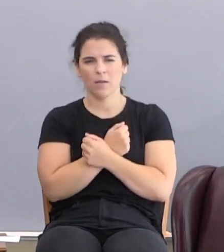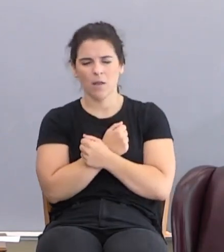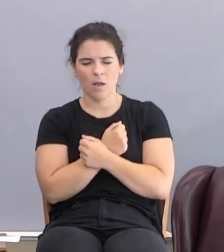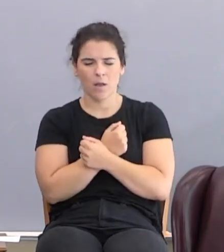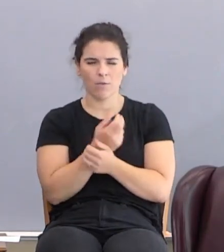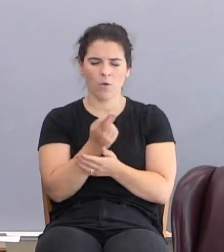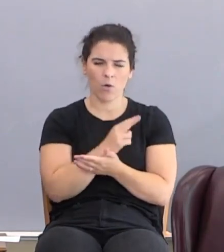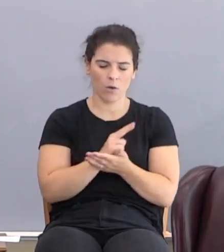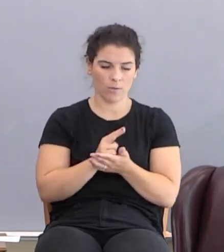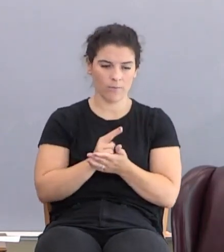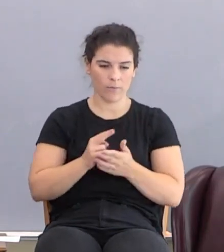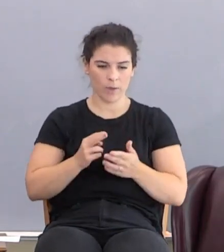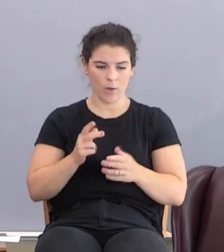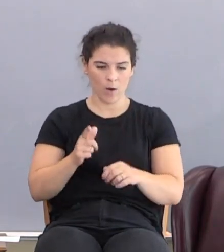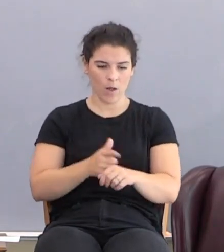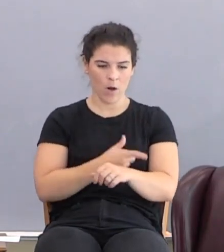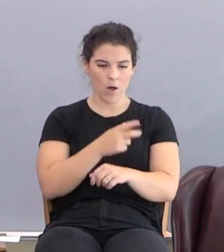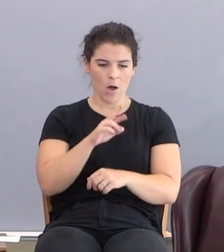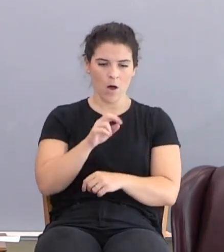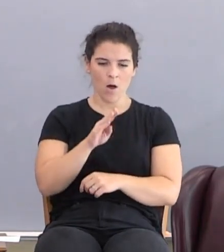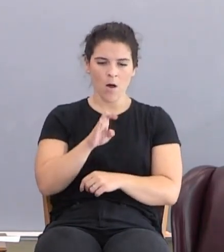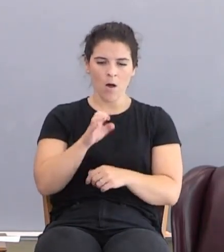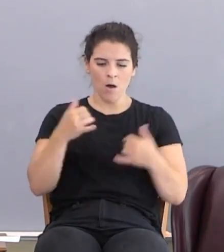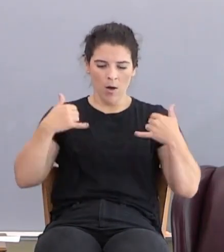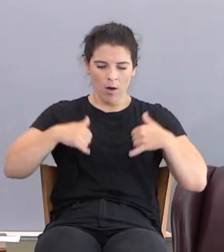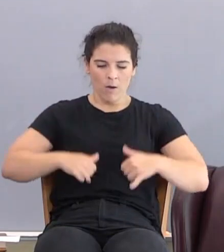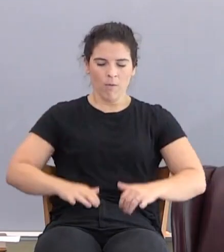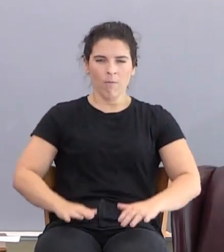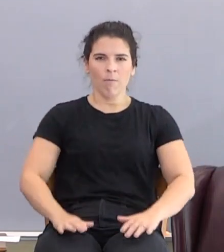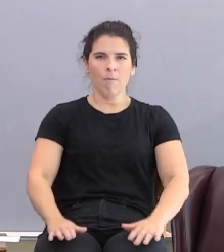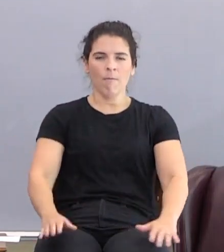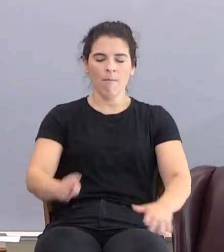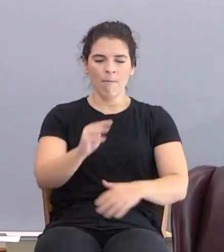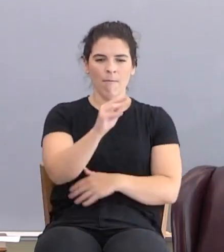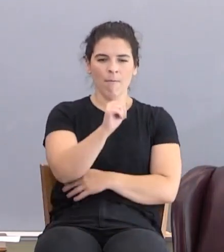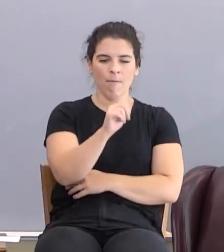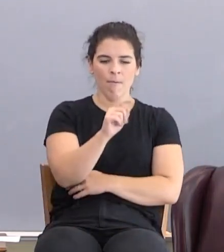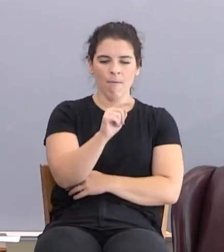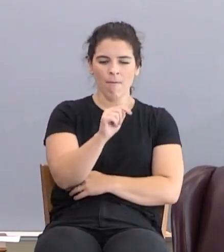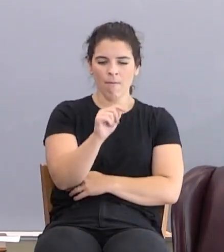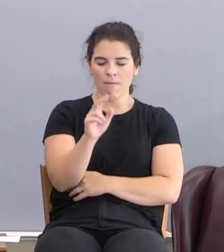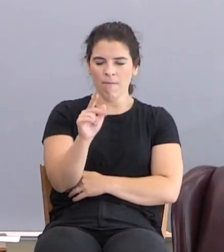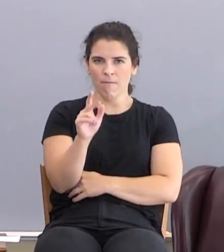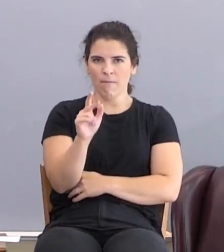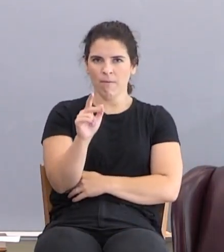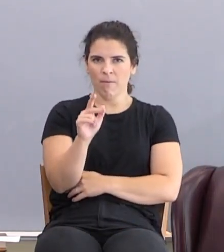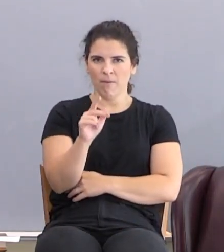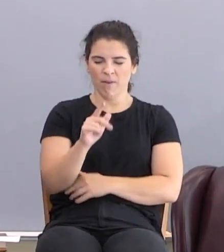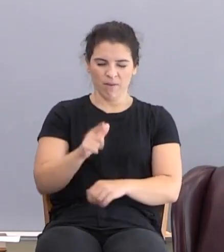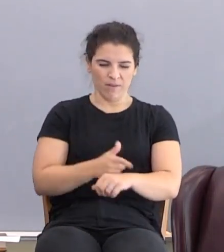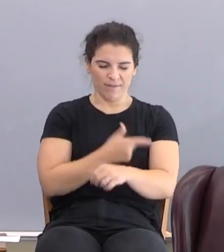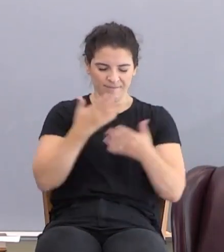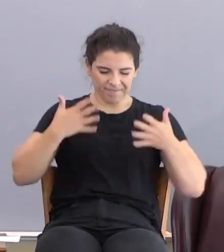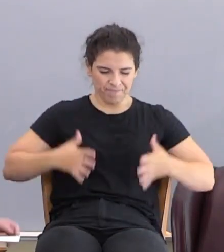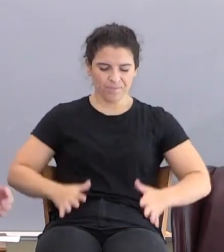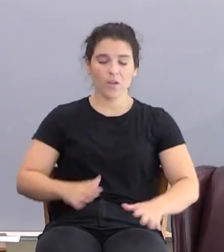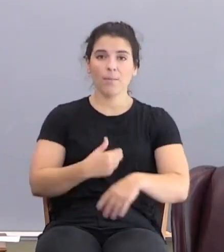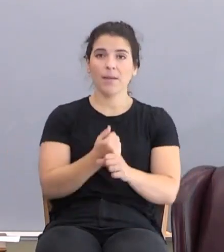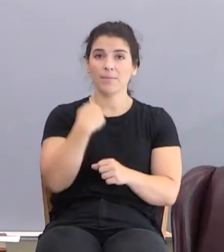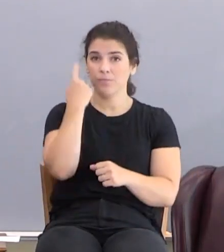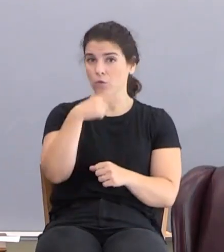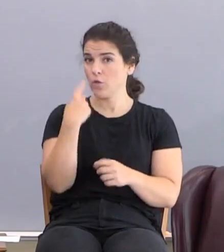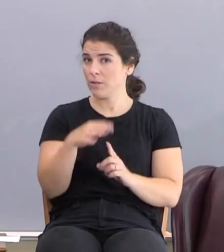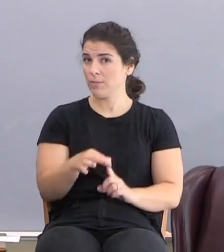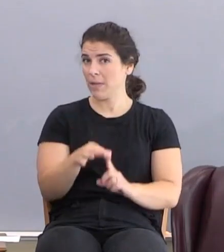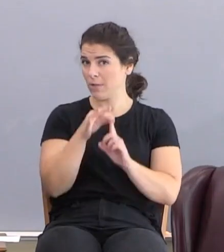They wear long robes in Matthew 23. They love to wear a long clergy dress. Why? Because it makes them look